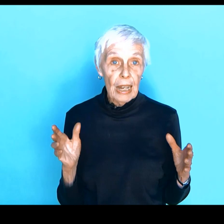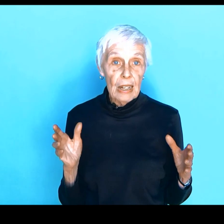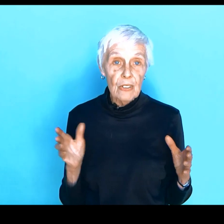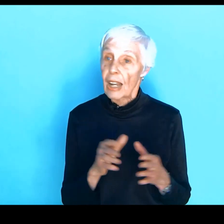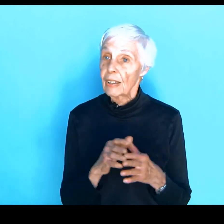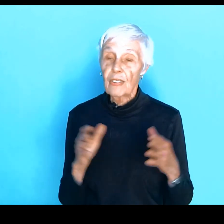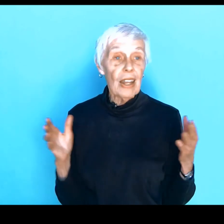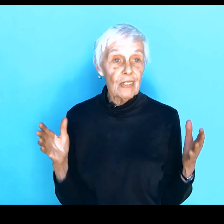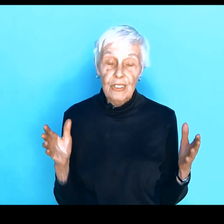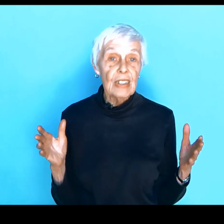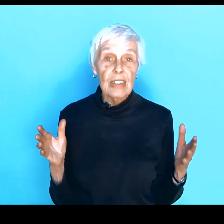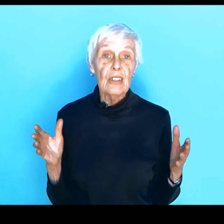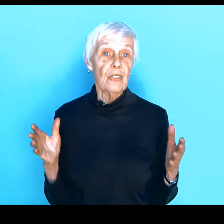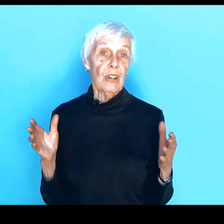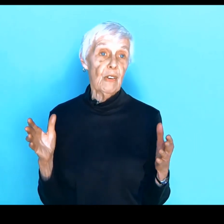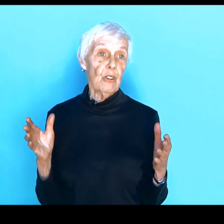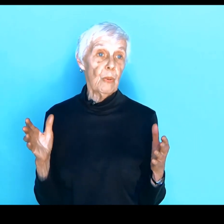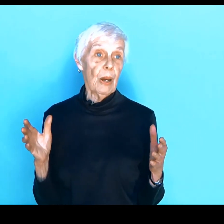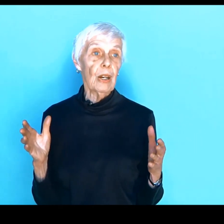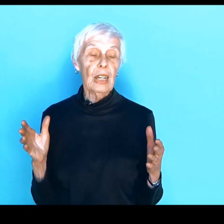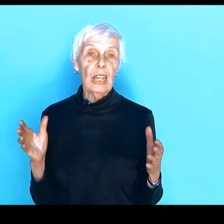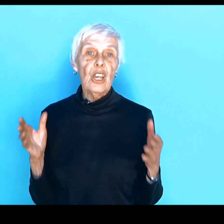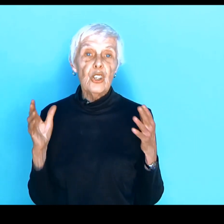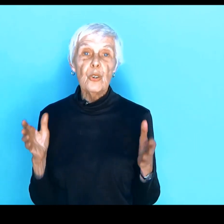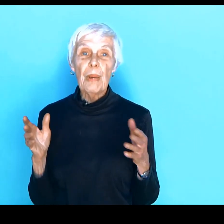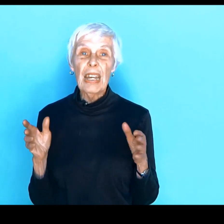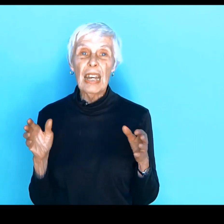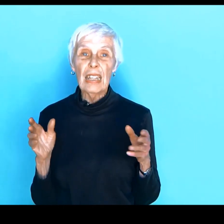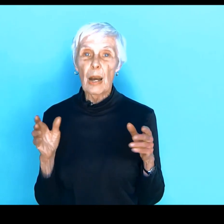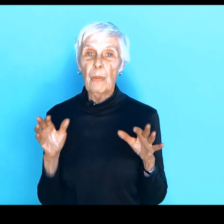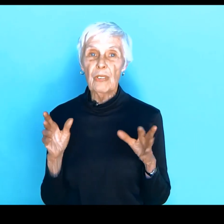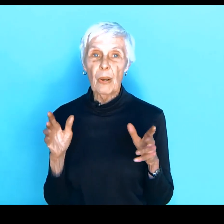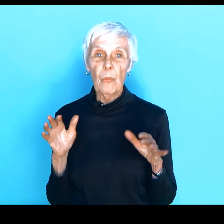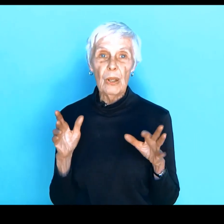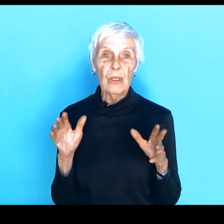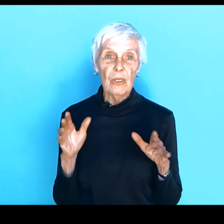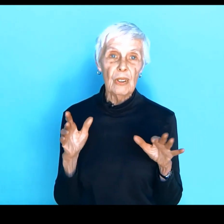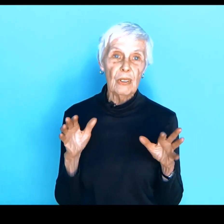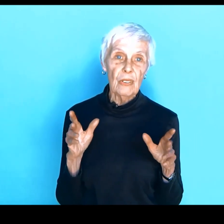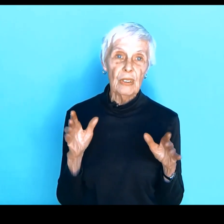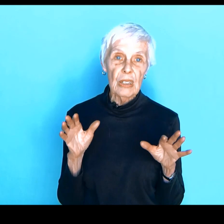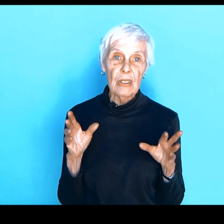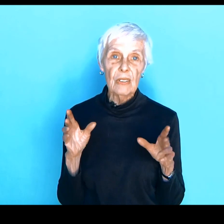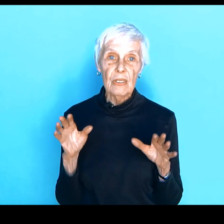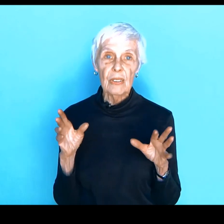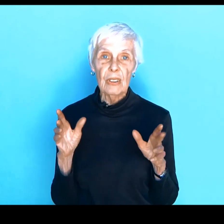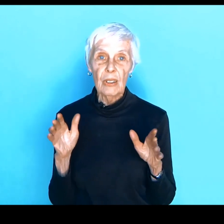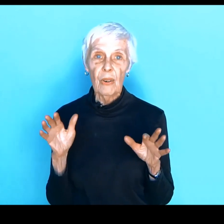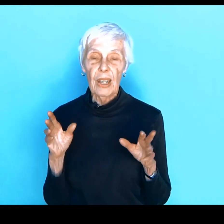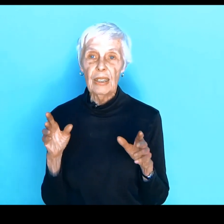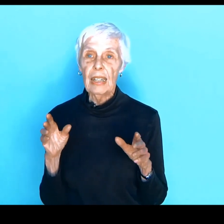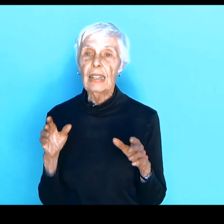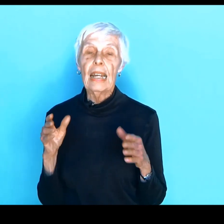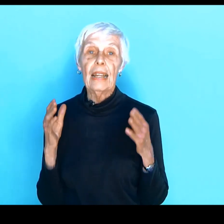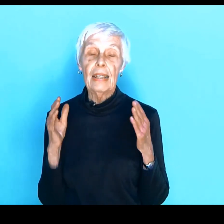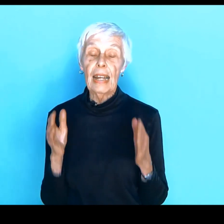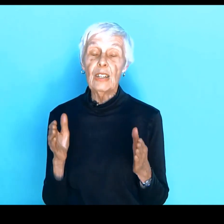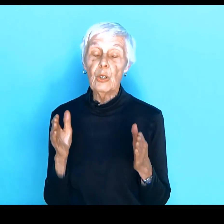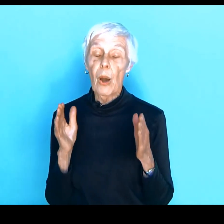age, now the STDs are everywhere, you may end up with some weird disease, you know, and then you